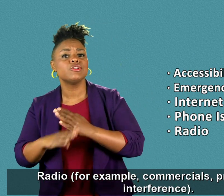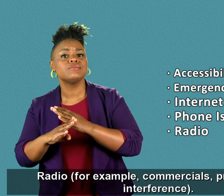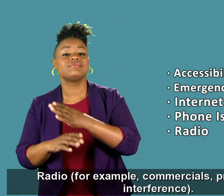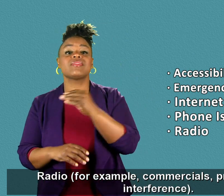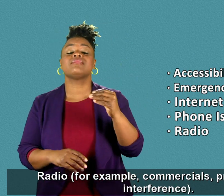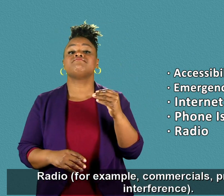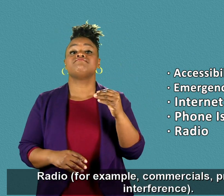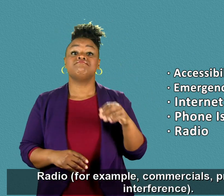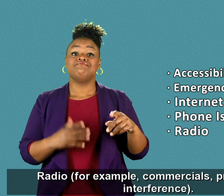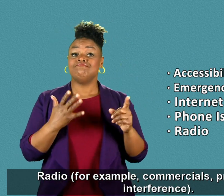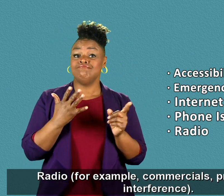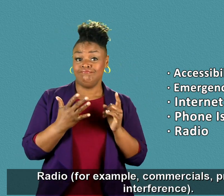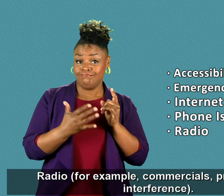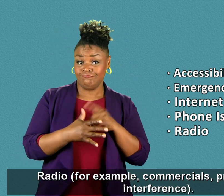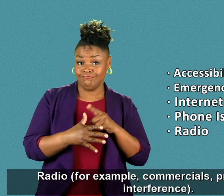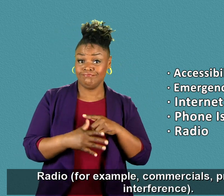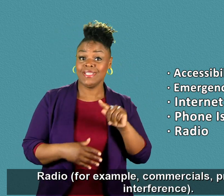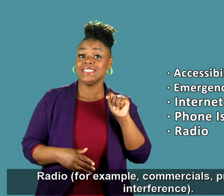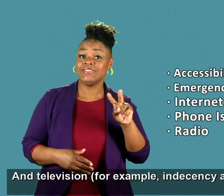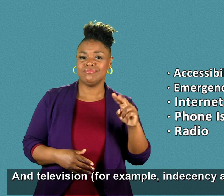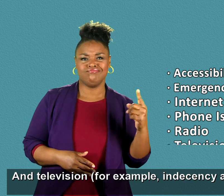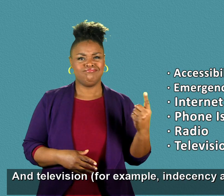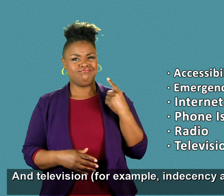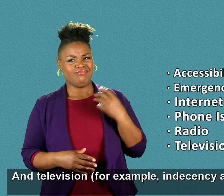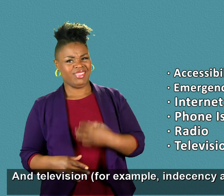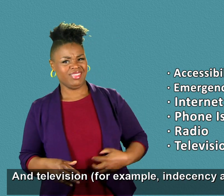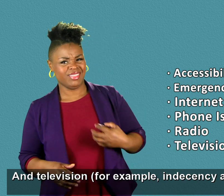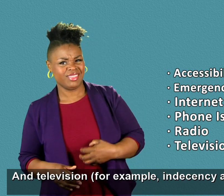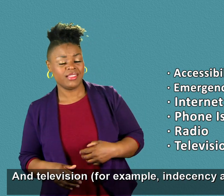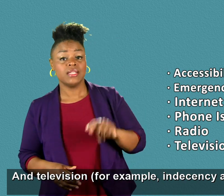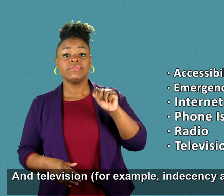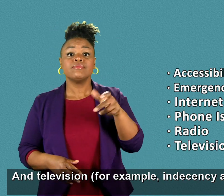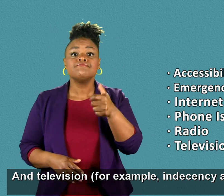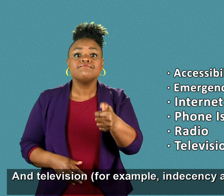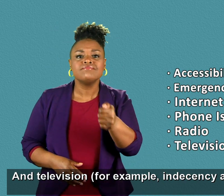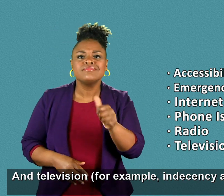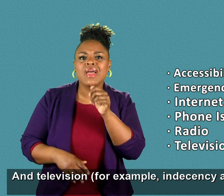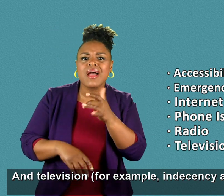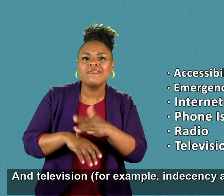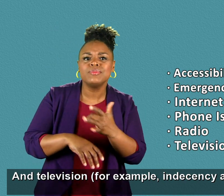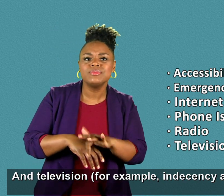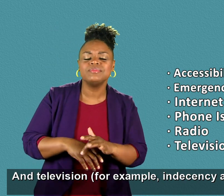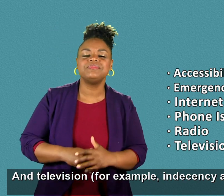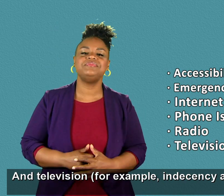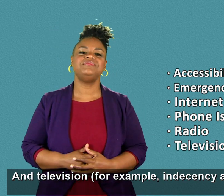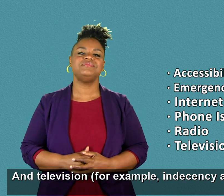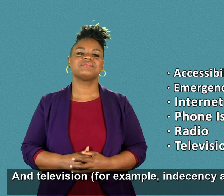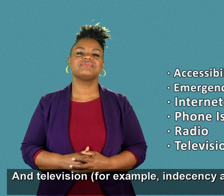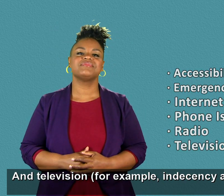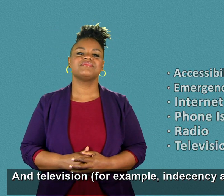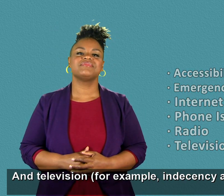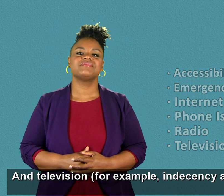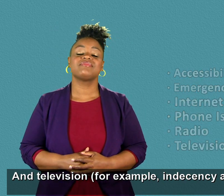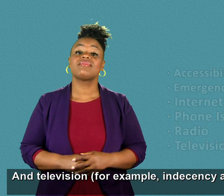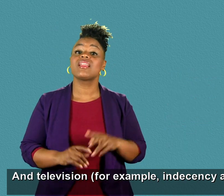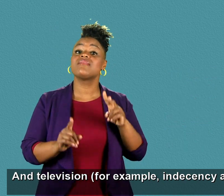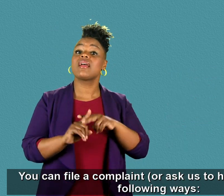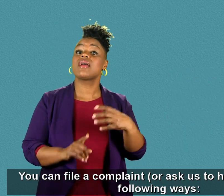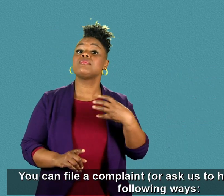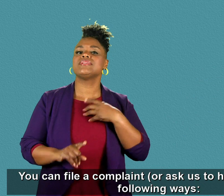promotions, interference. And television, for example, indecency and availability. You